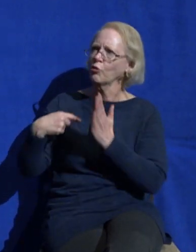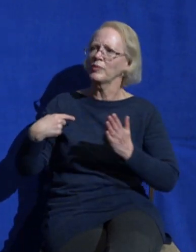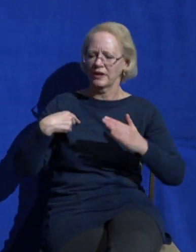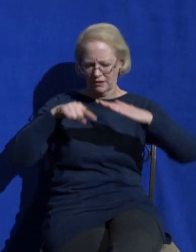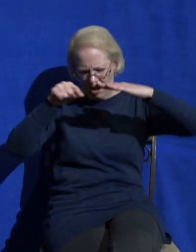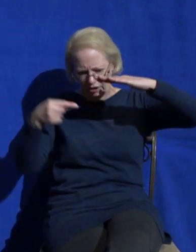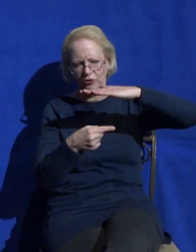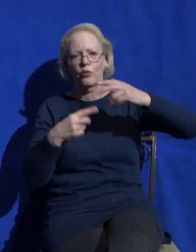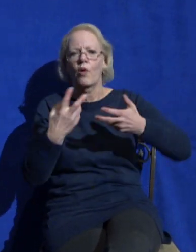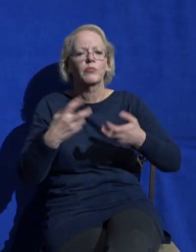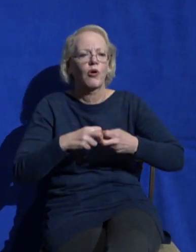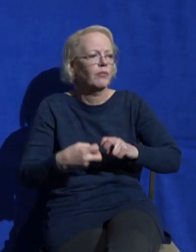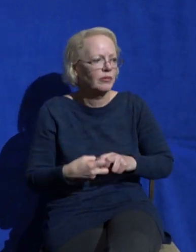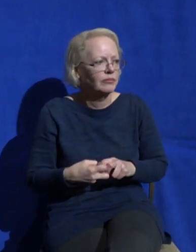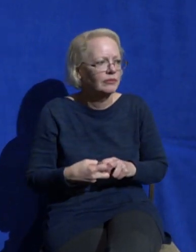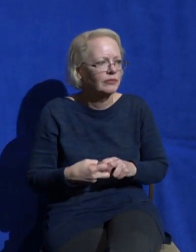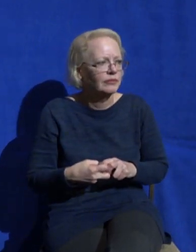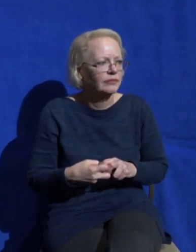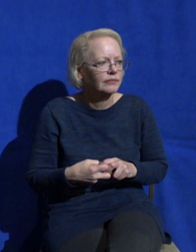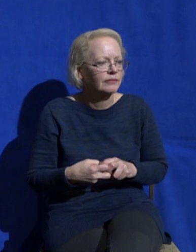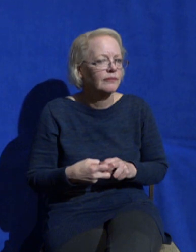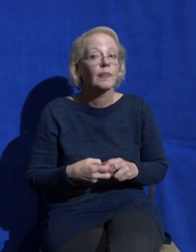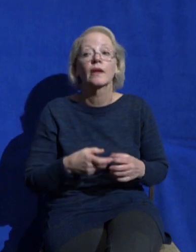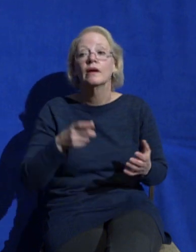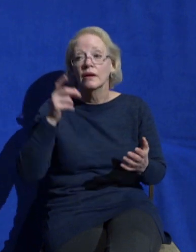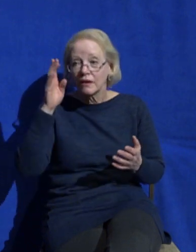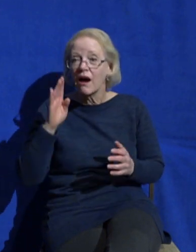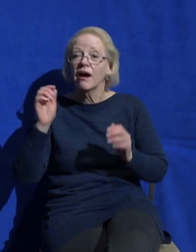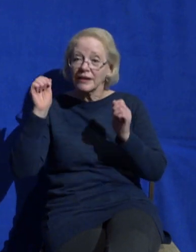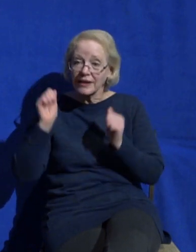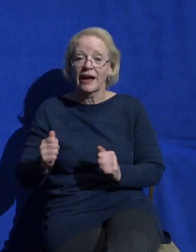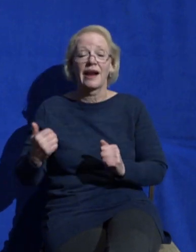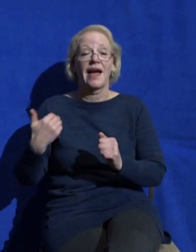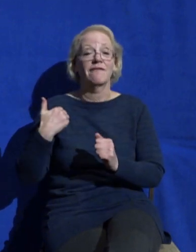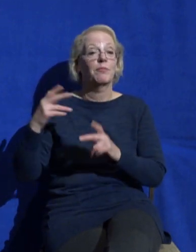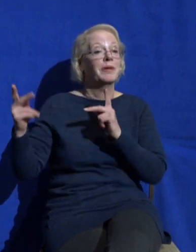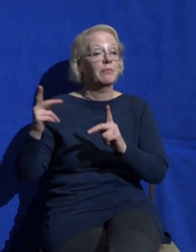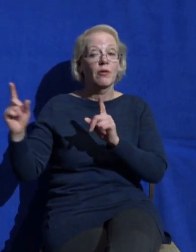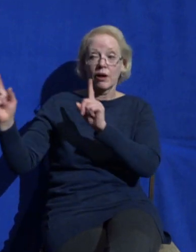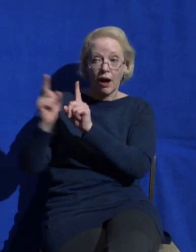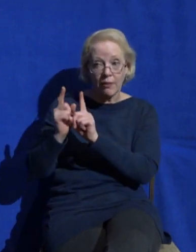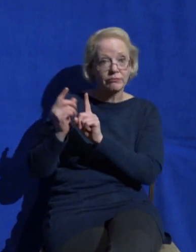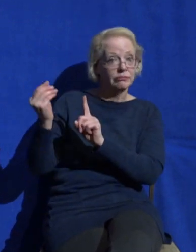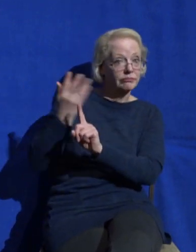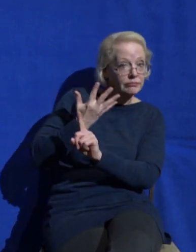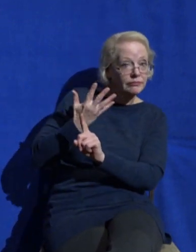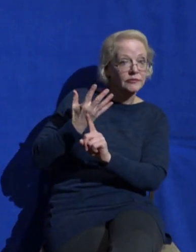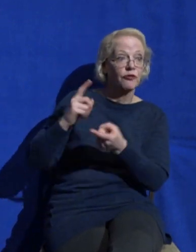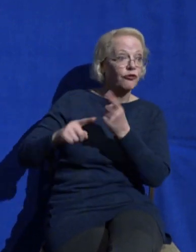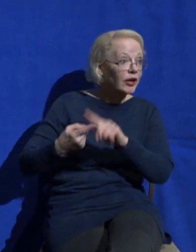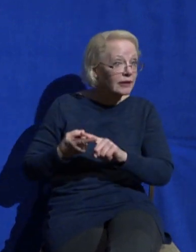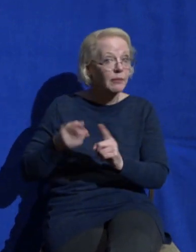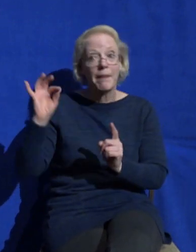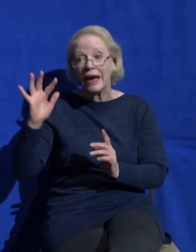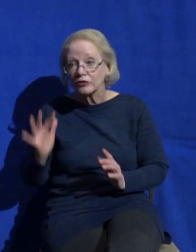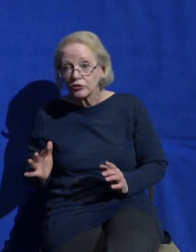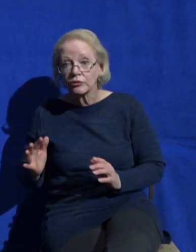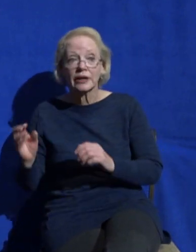and God can use people like our parents or pastors or good friends or counselors to help us with this but